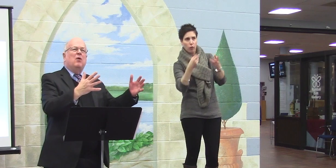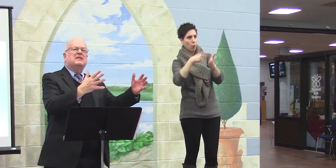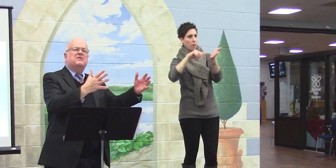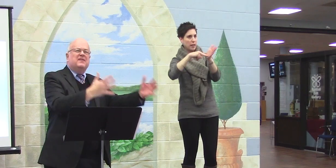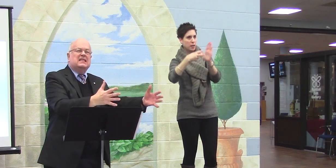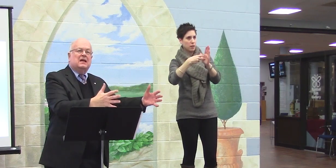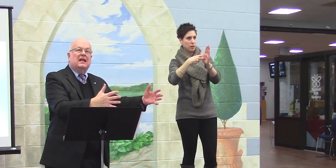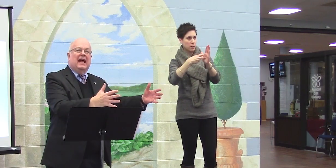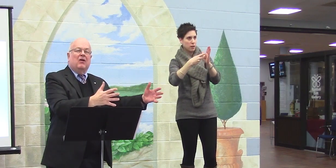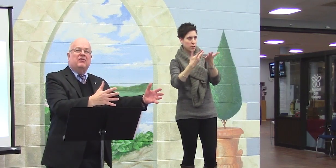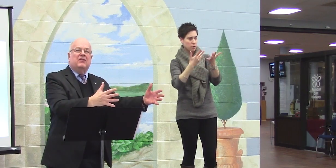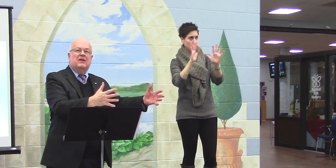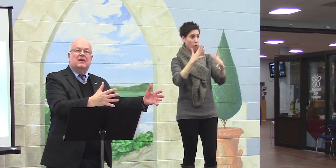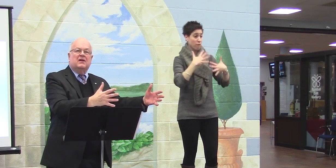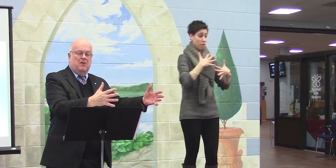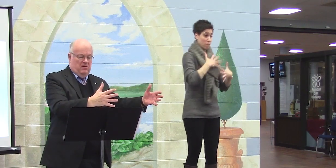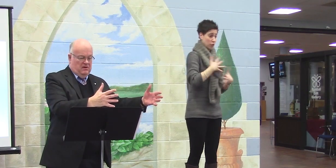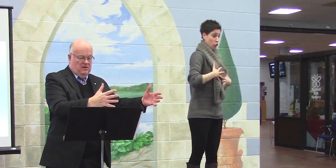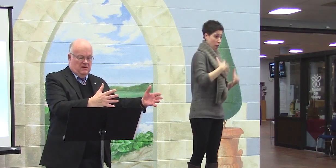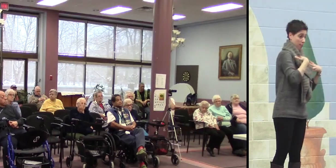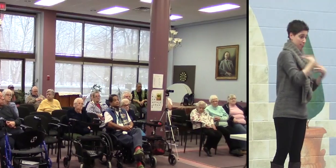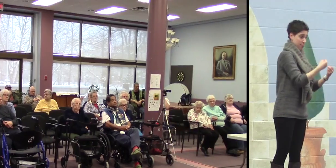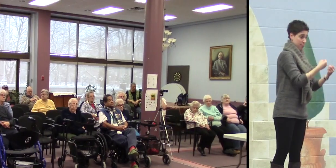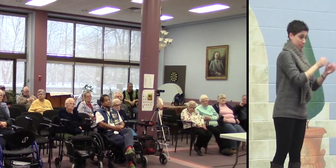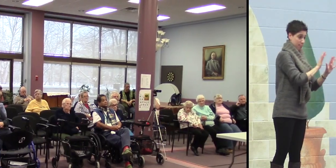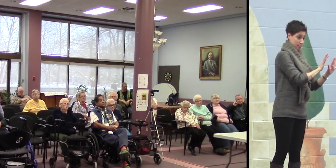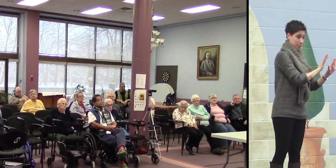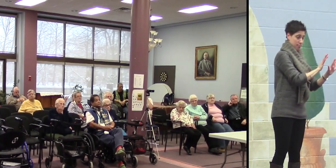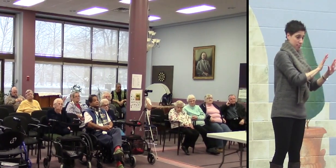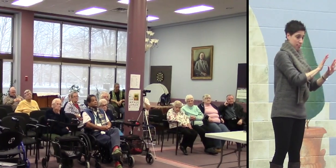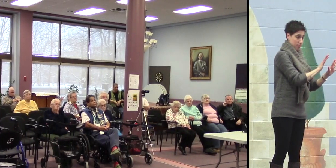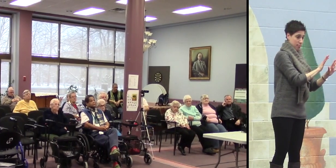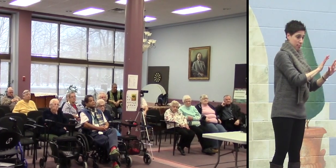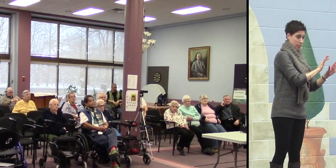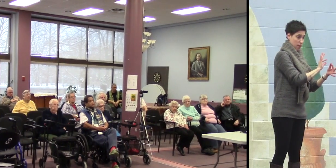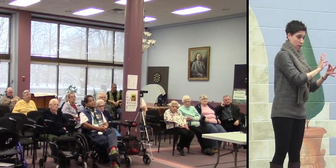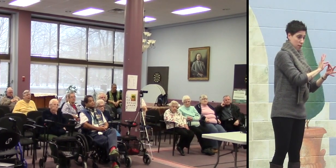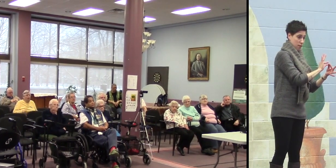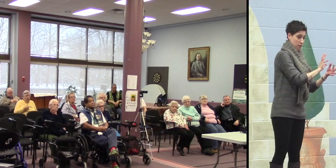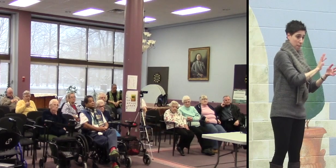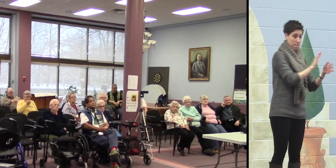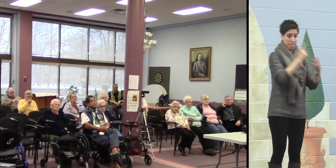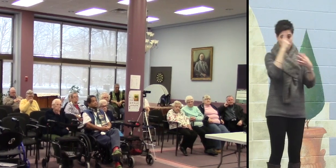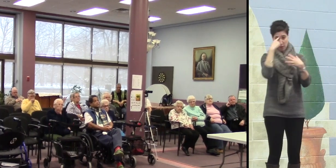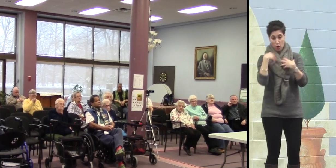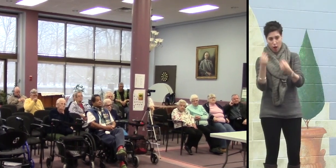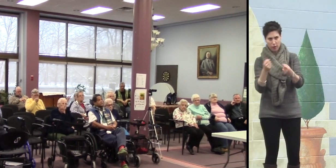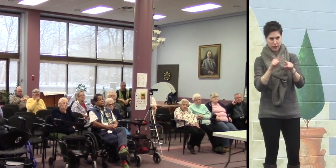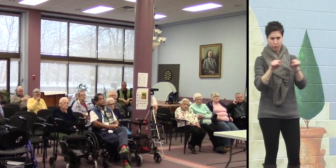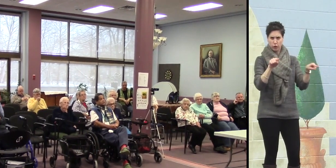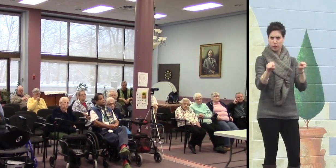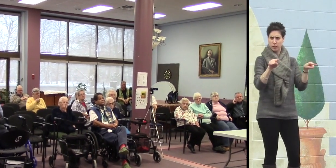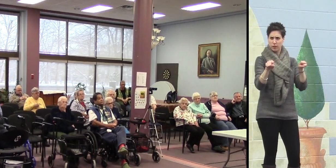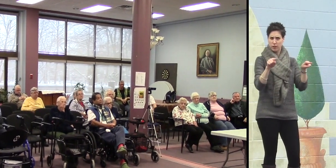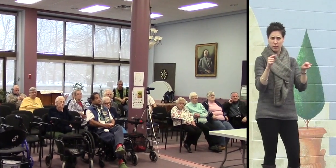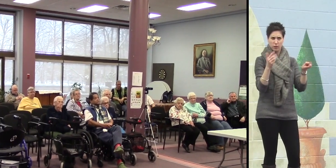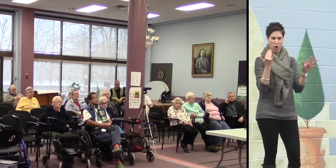How is physical health different from mental health?